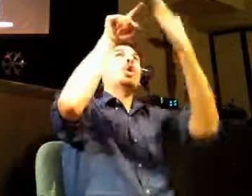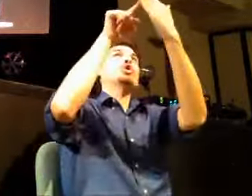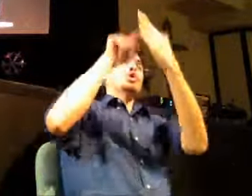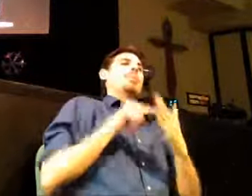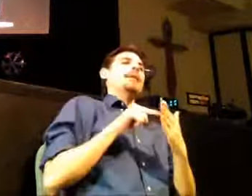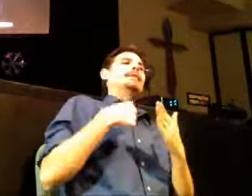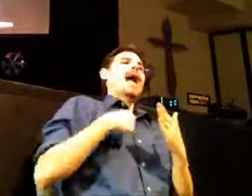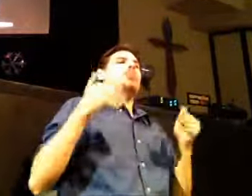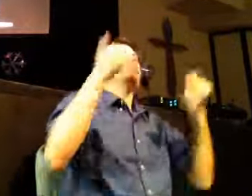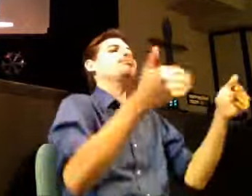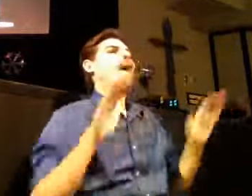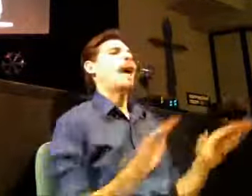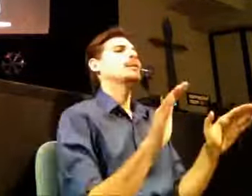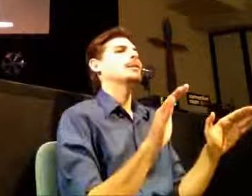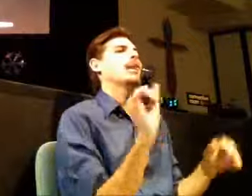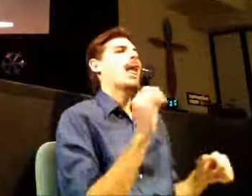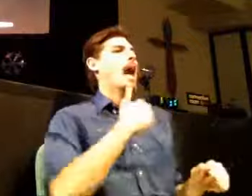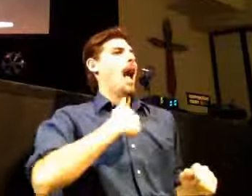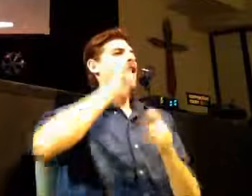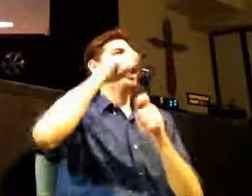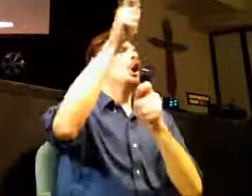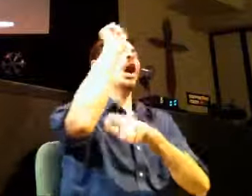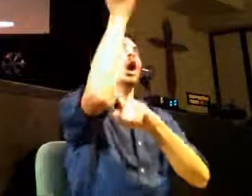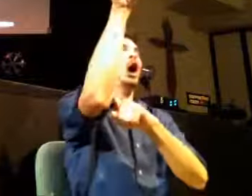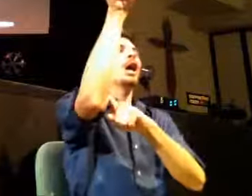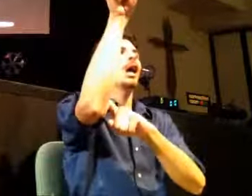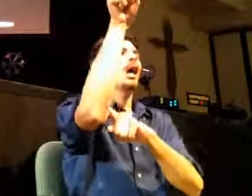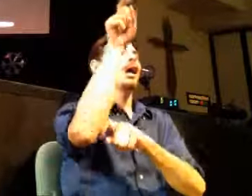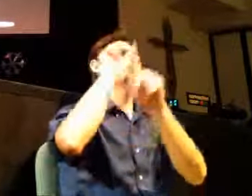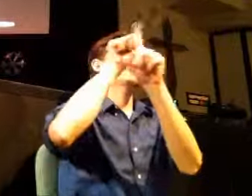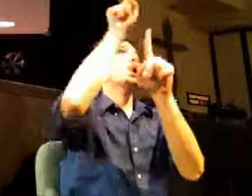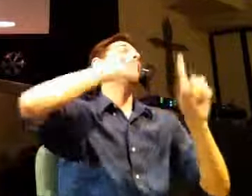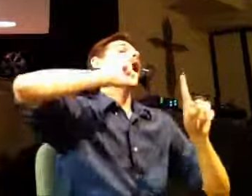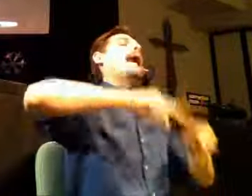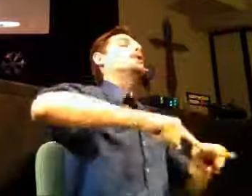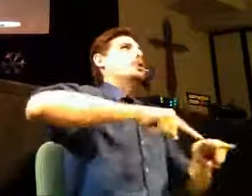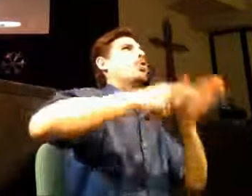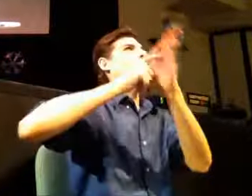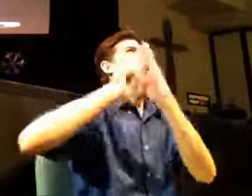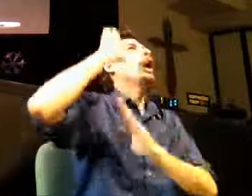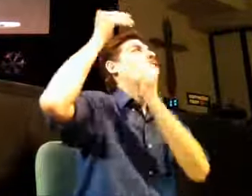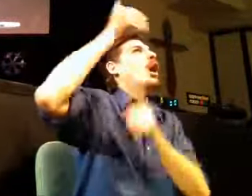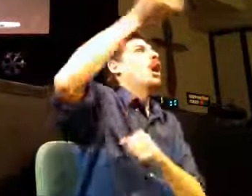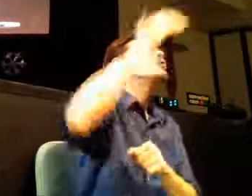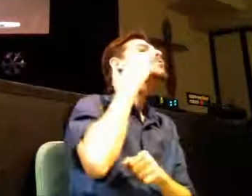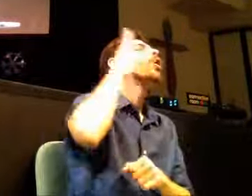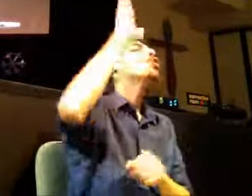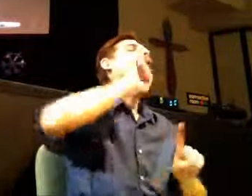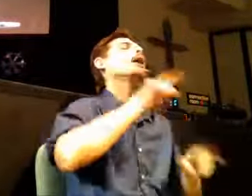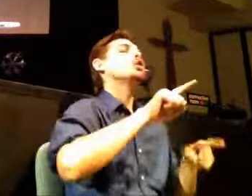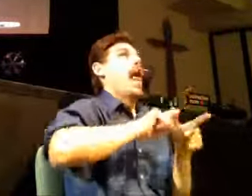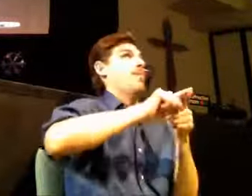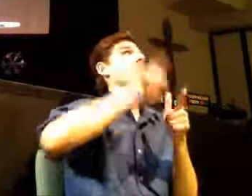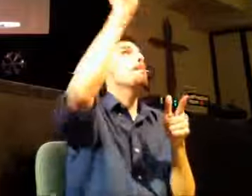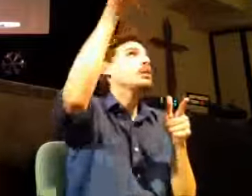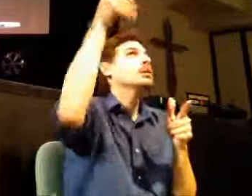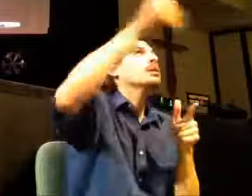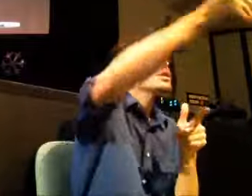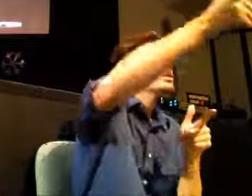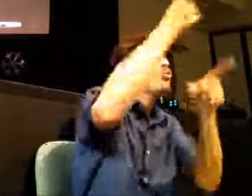kind of wanted God on the hook and not me on the hook. And it's kind of just saying, okay God, you tell me the answer and I'm going to do it. And then you have to do X, Y, and Z based on your answer. So you give me the answer for the right outcome and then you better make sure the right outcome happens.